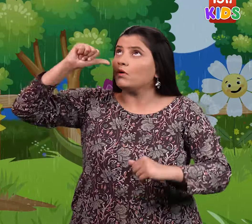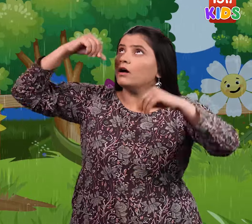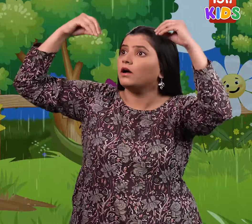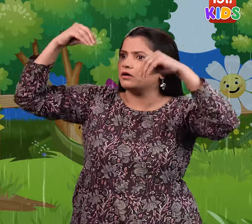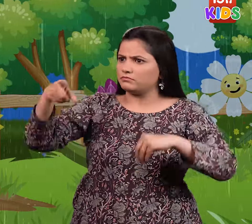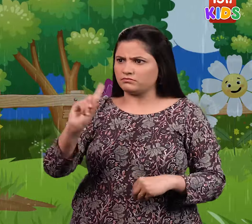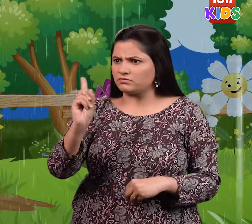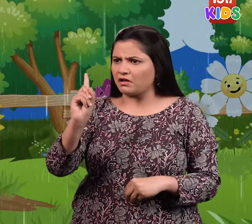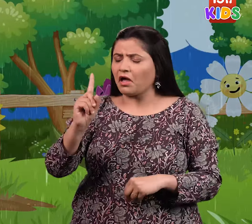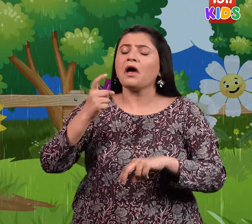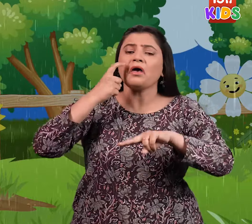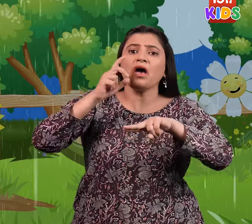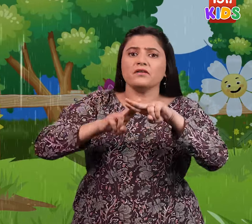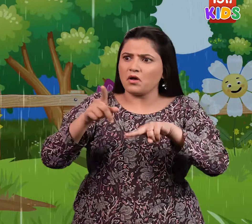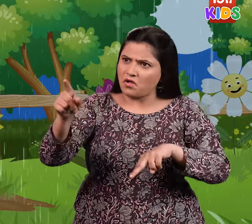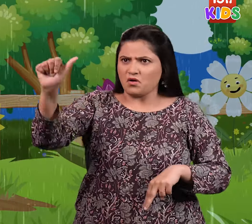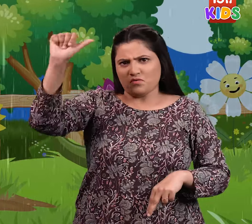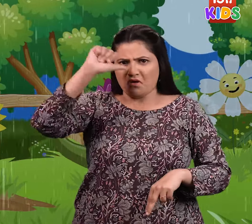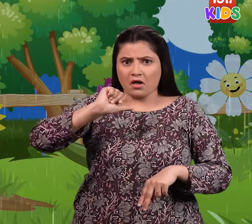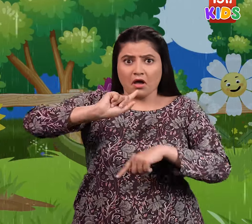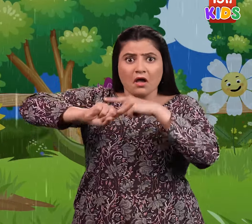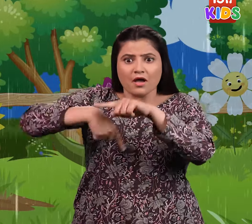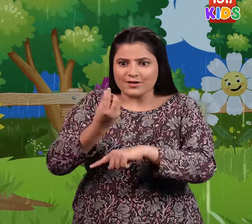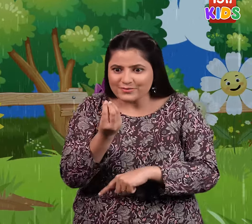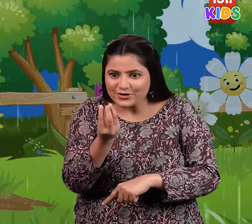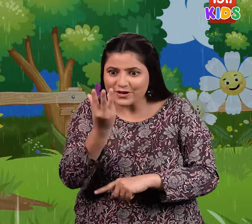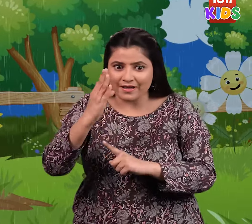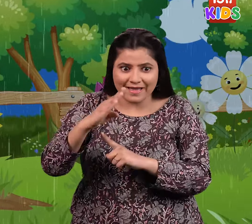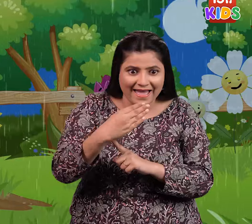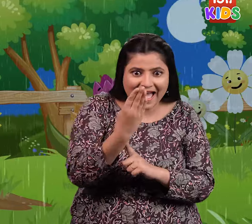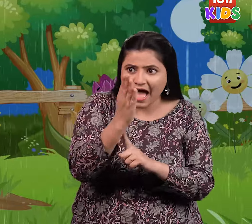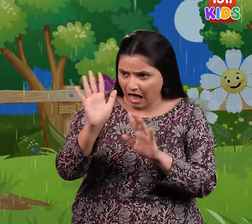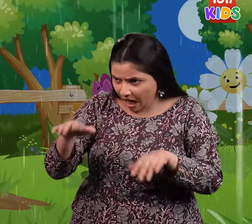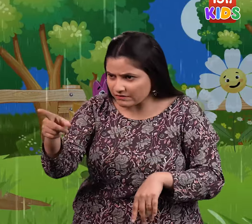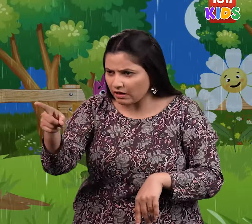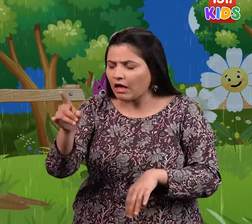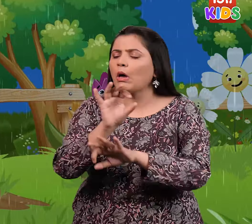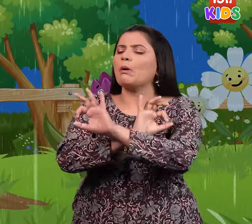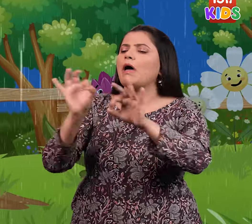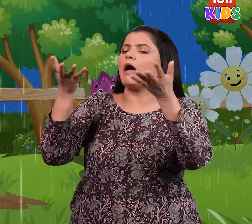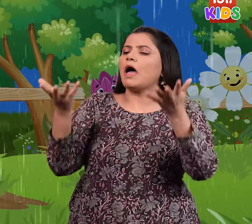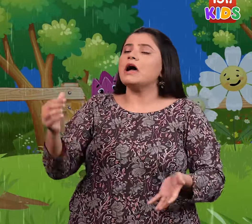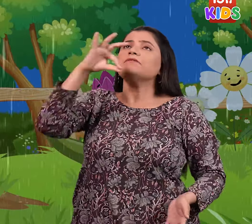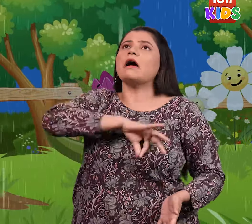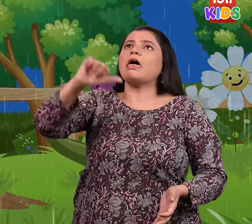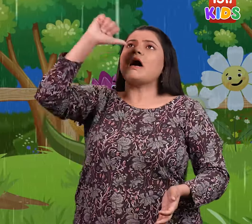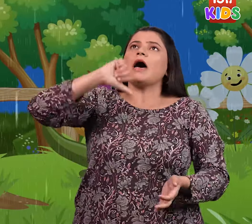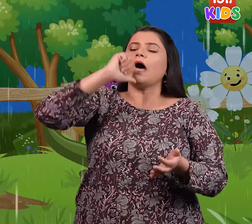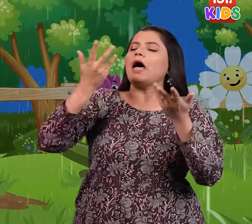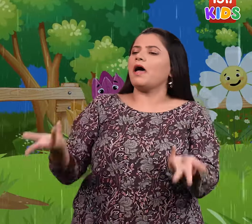You do not drink water. What is the use? Because you cannot bloom any flower or leaf. Then what